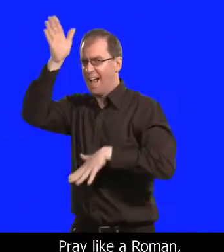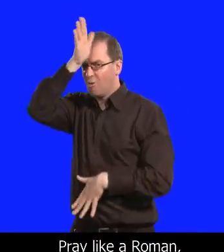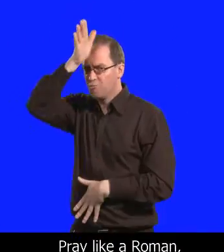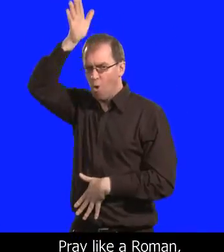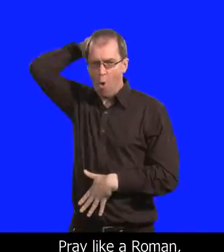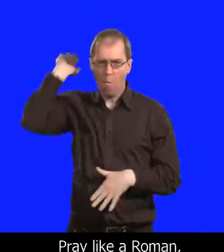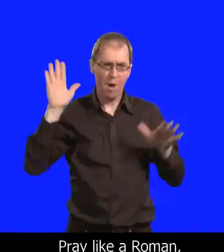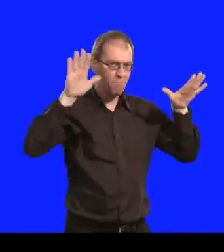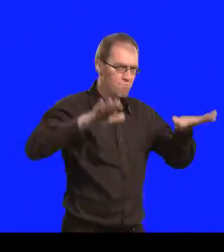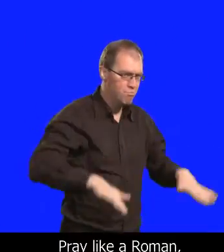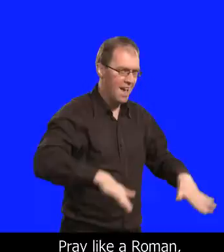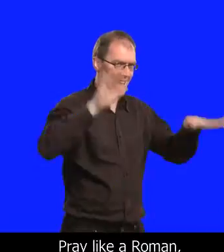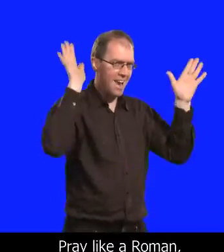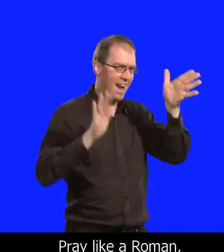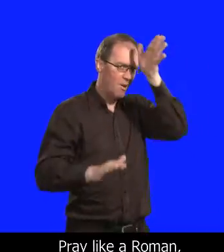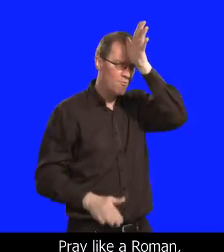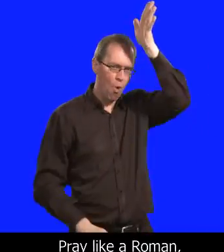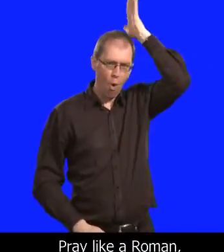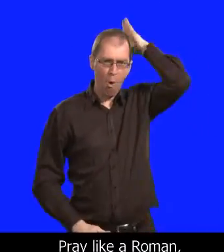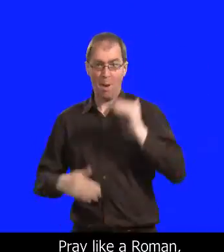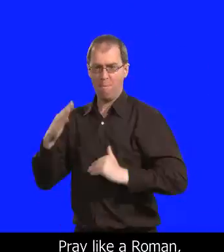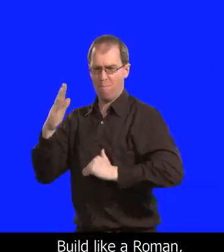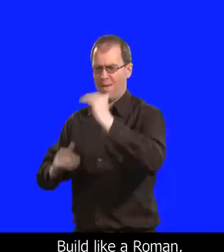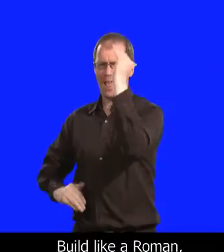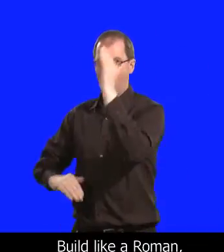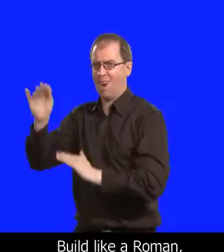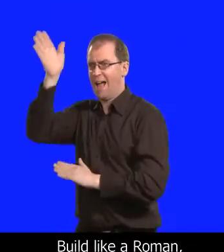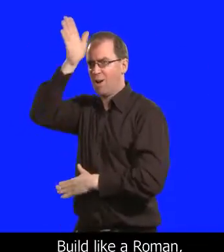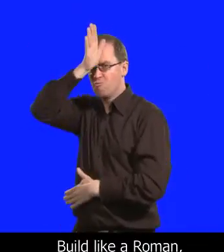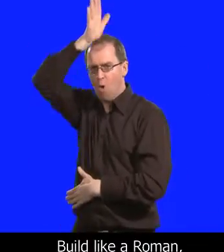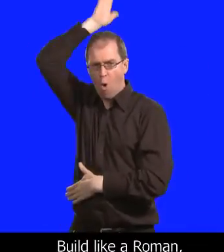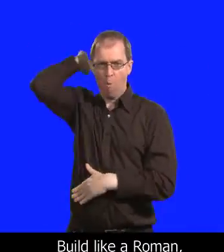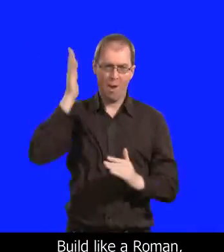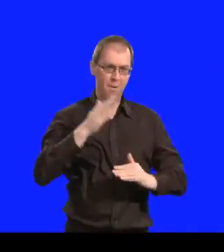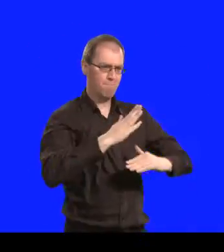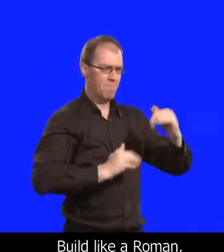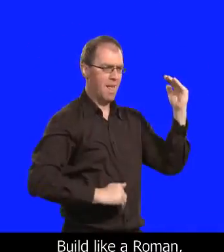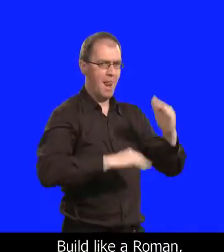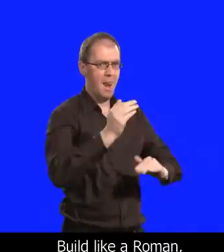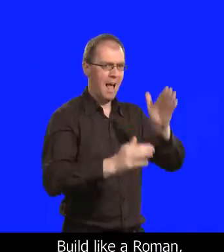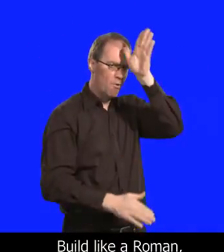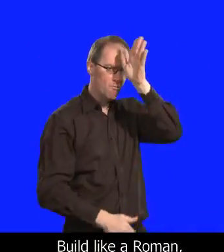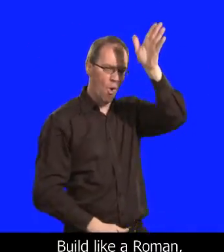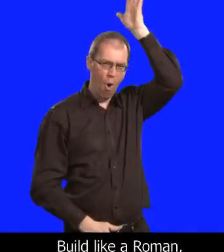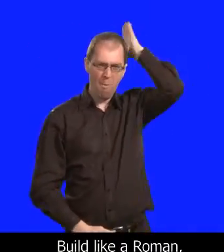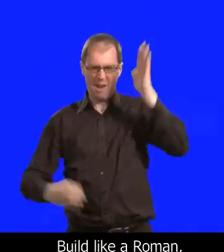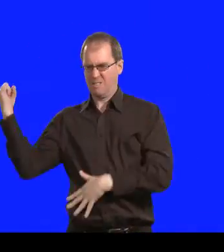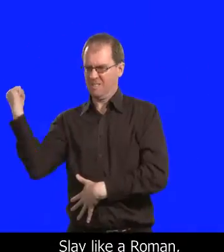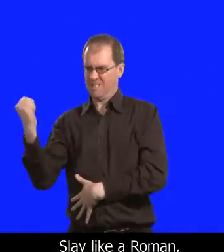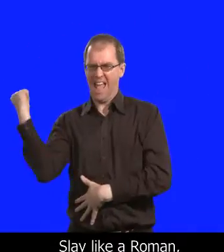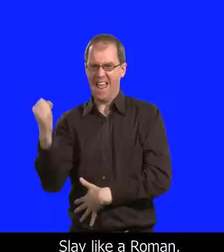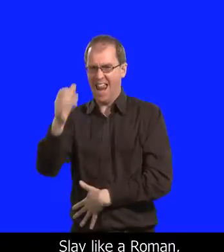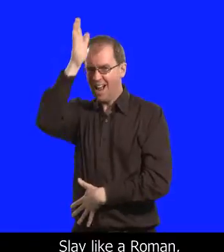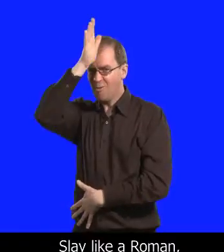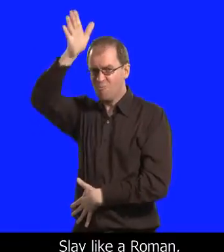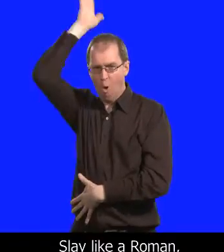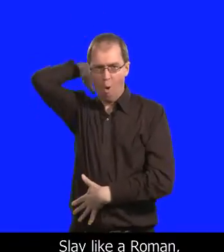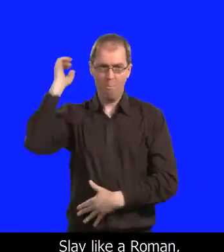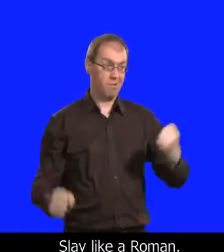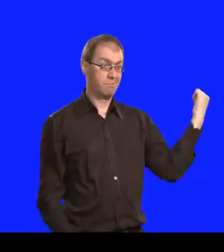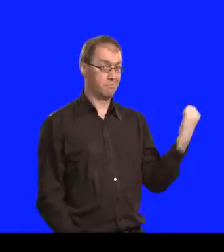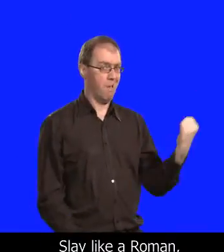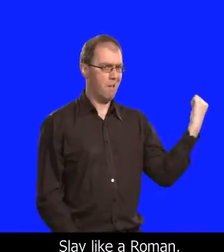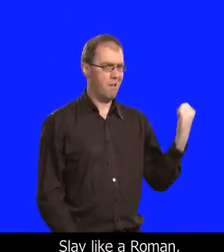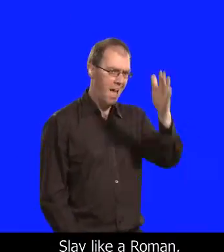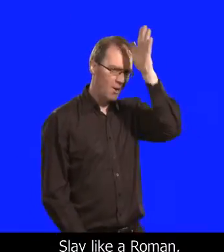pray like a Roman, build like a Roman, sing like a